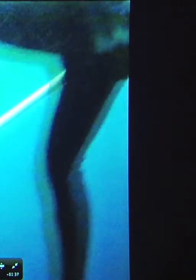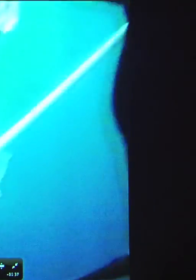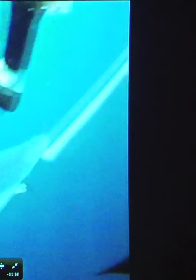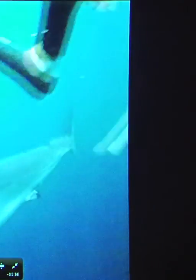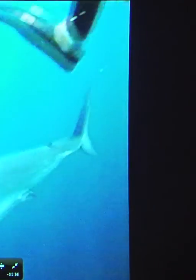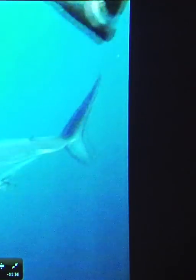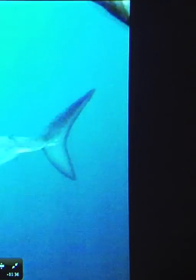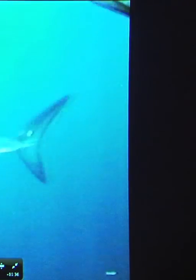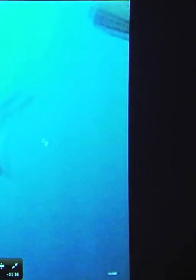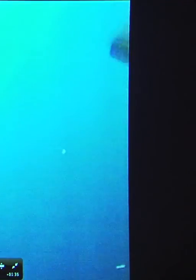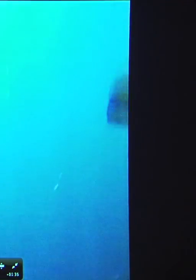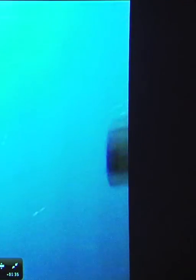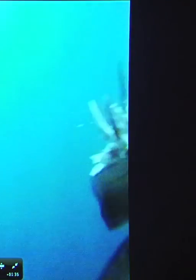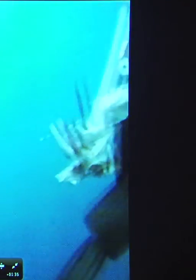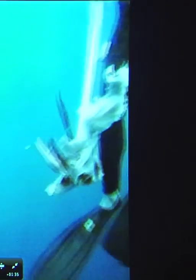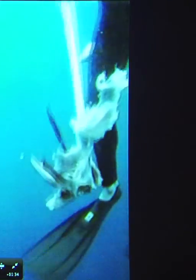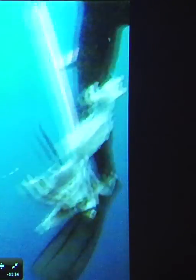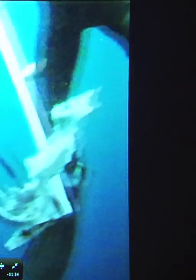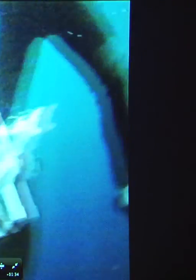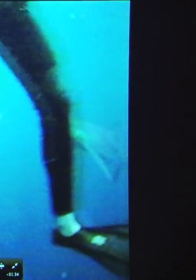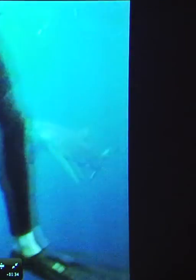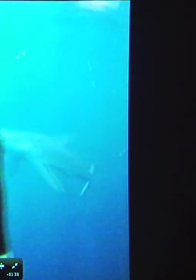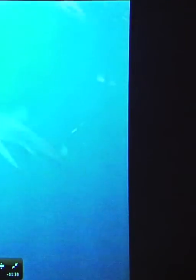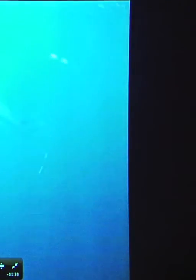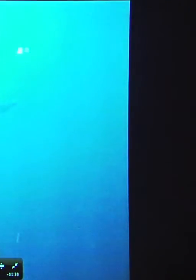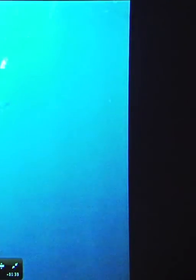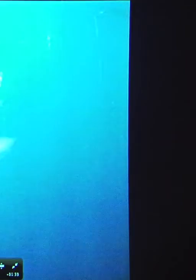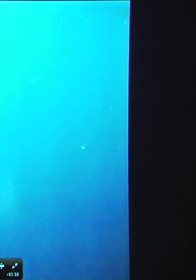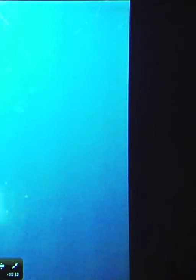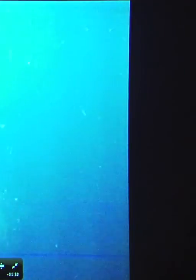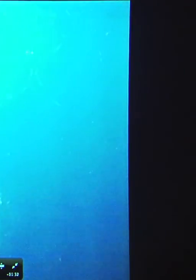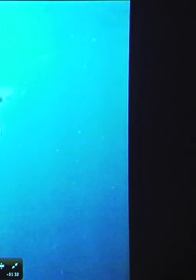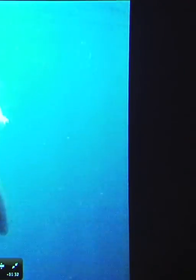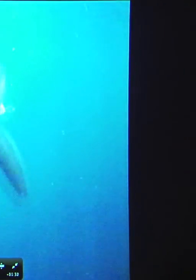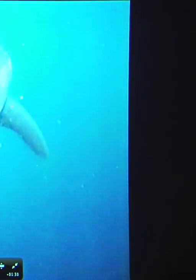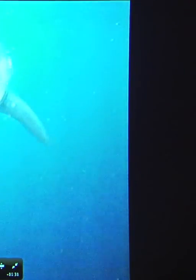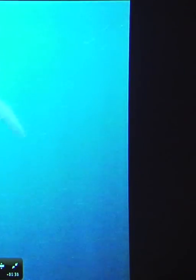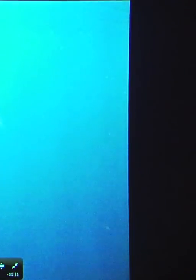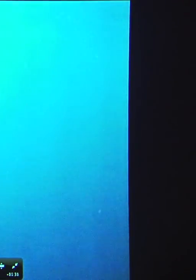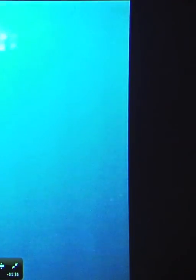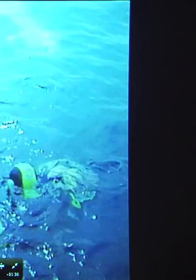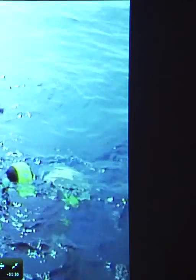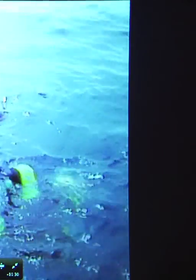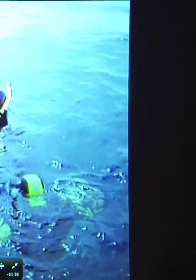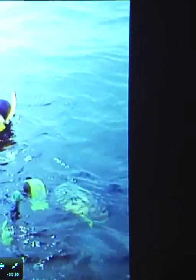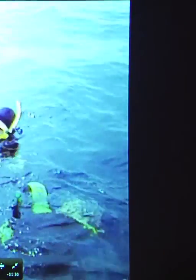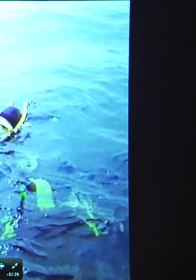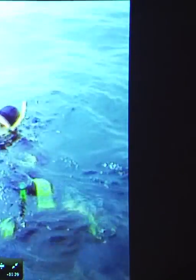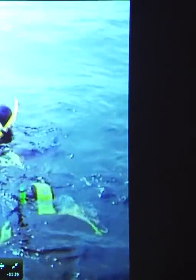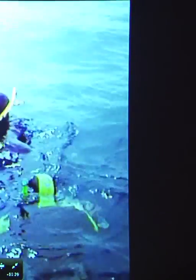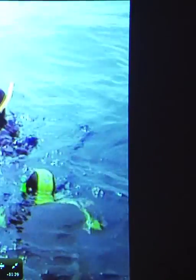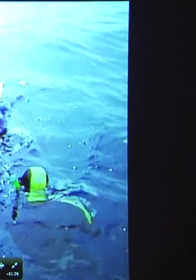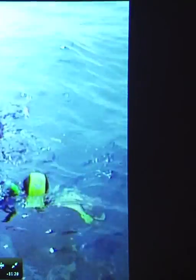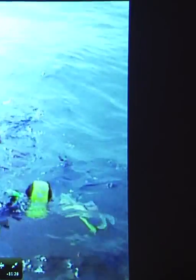amazing shark. Their warm blood, a relatively large brain, seems to make them a thinking machine, unlike any other